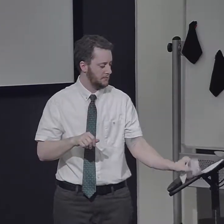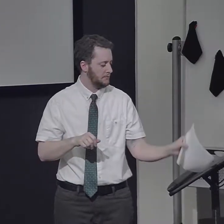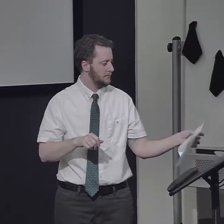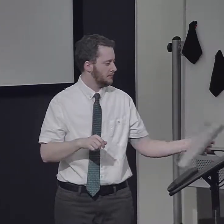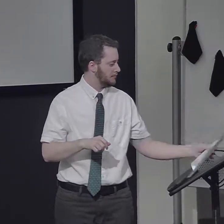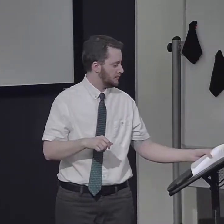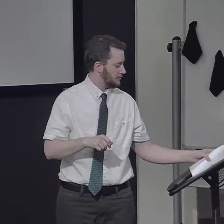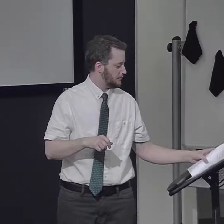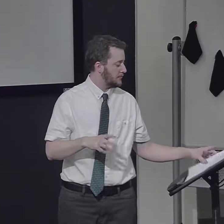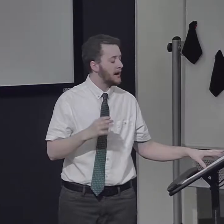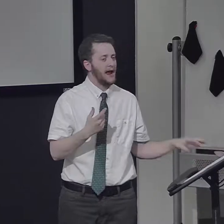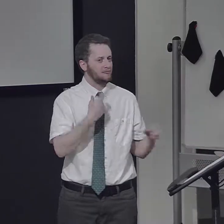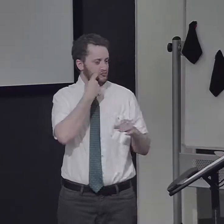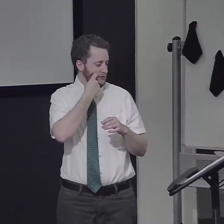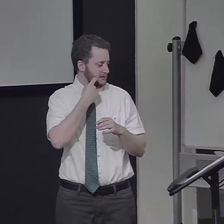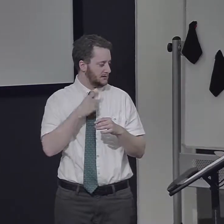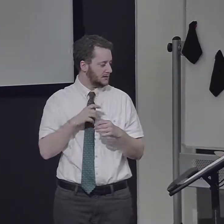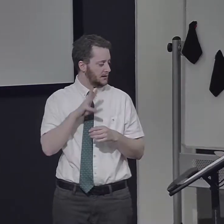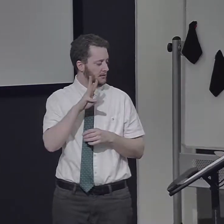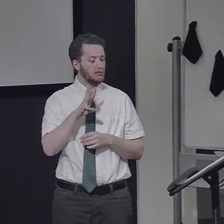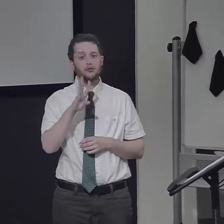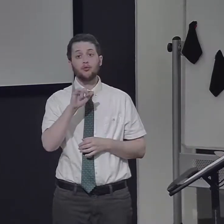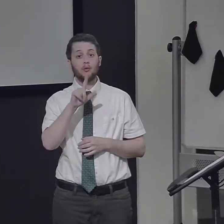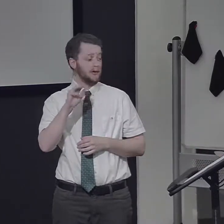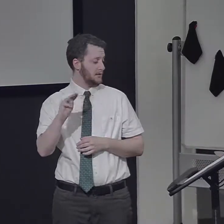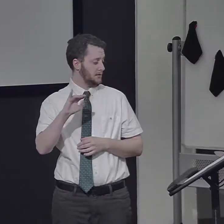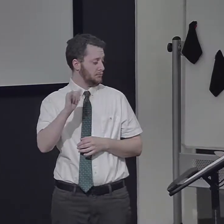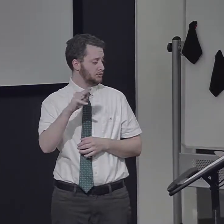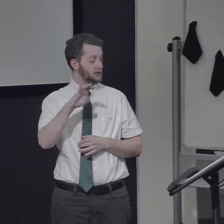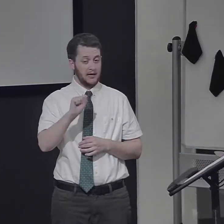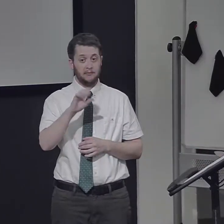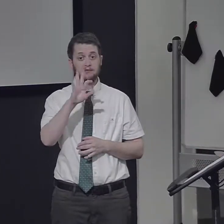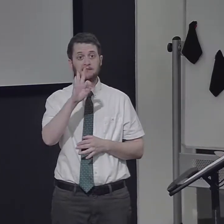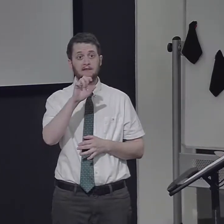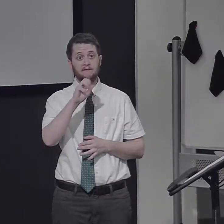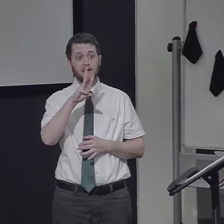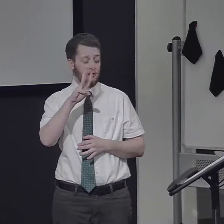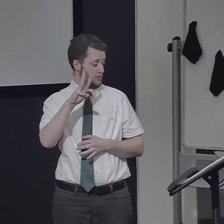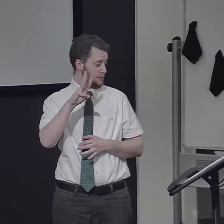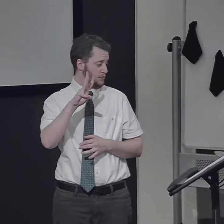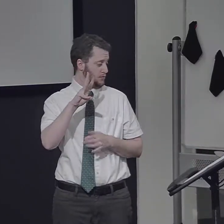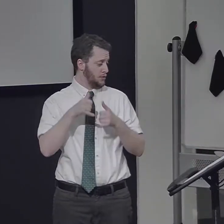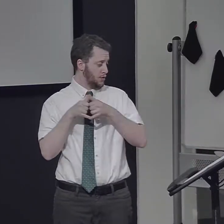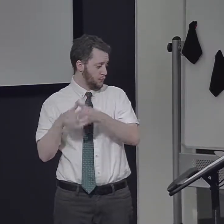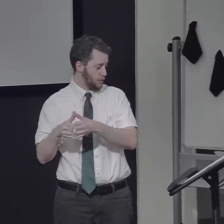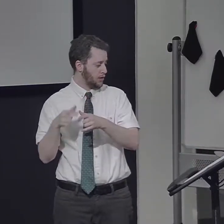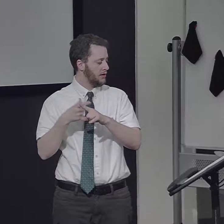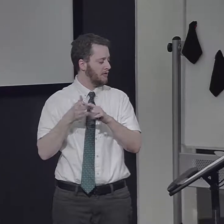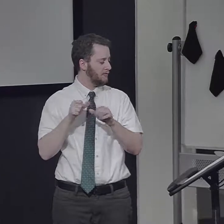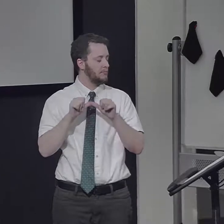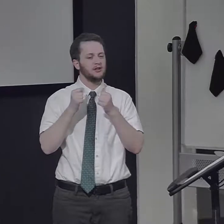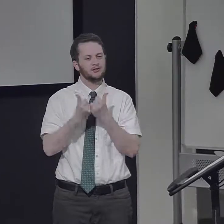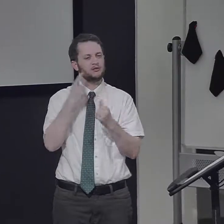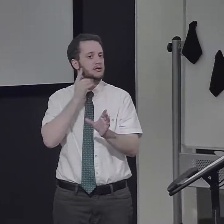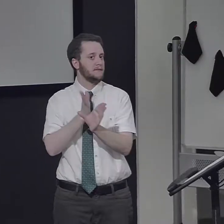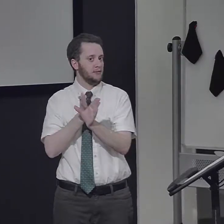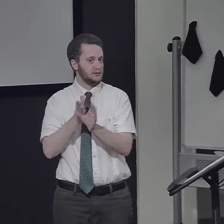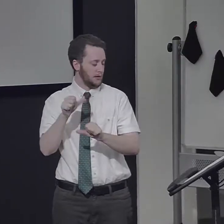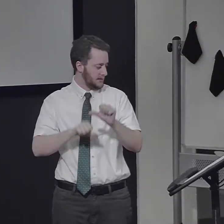American Psychological Association, and most recently, the William James Fellow Award from the